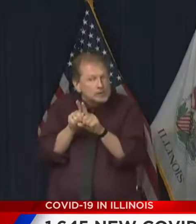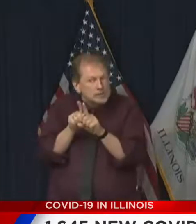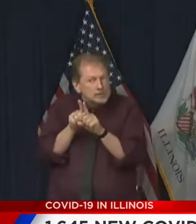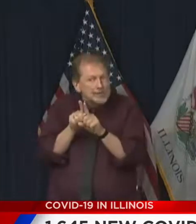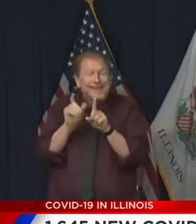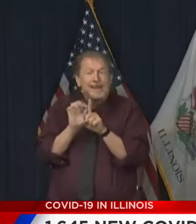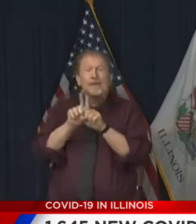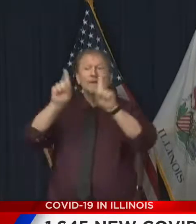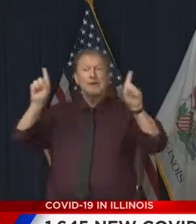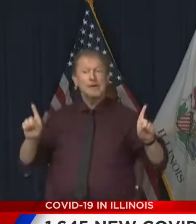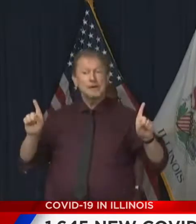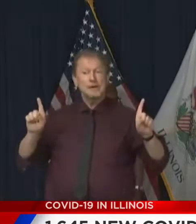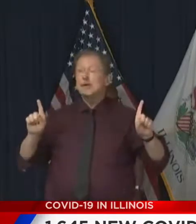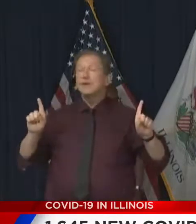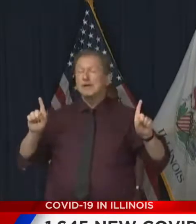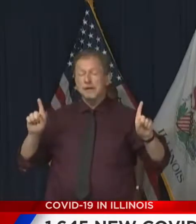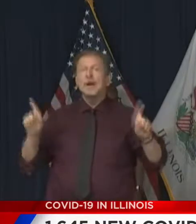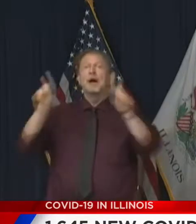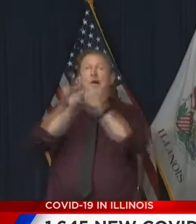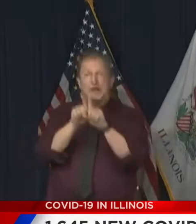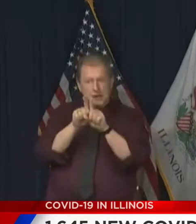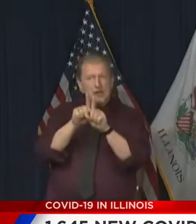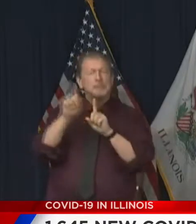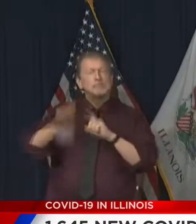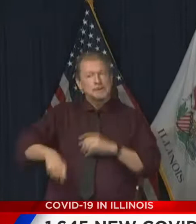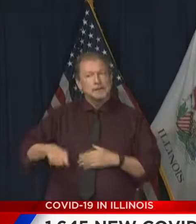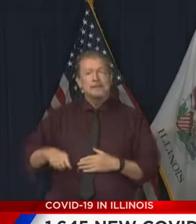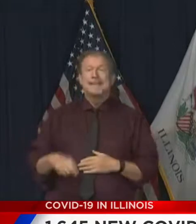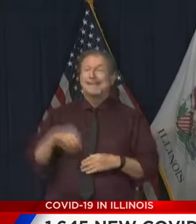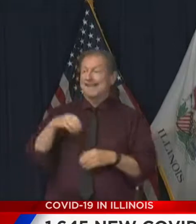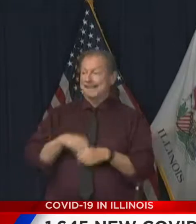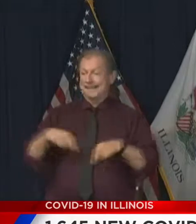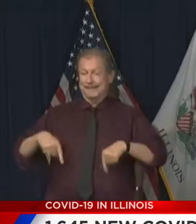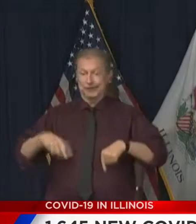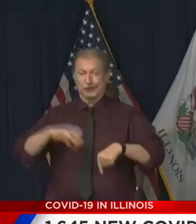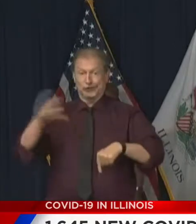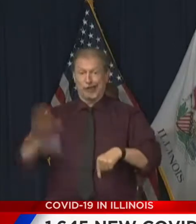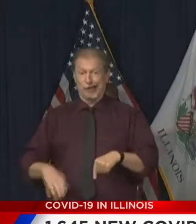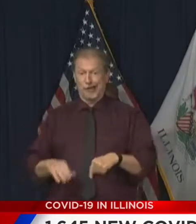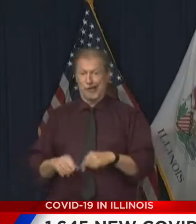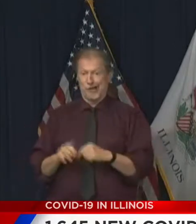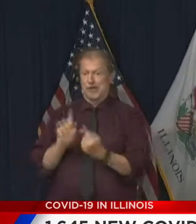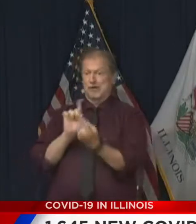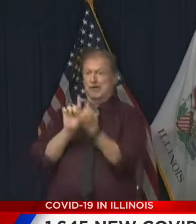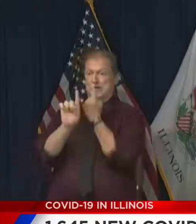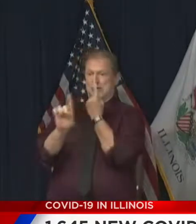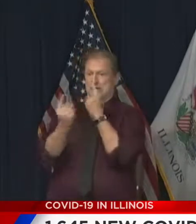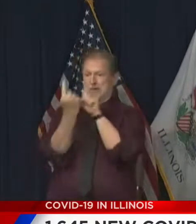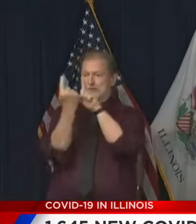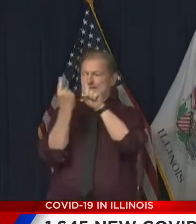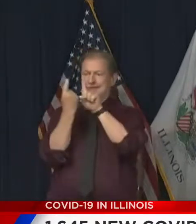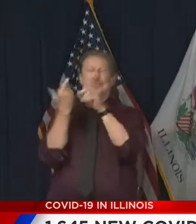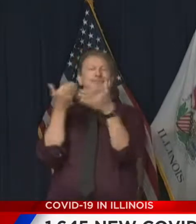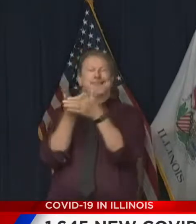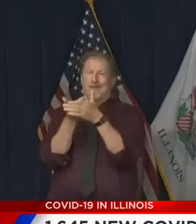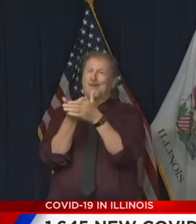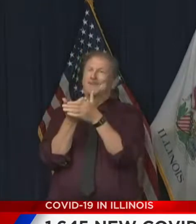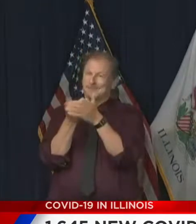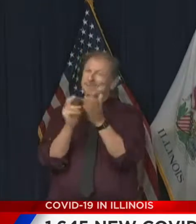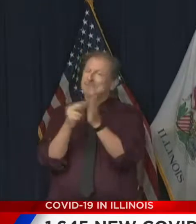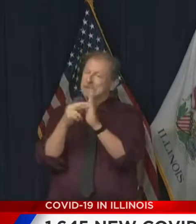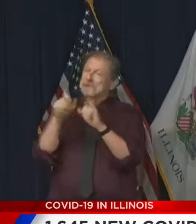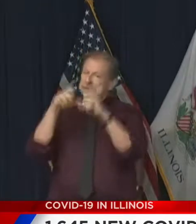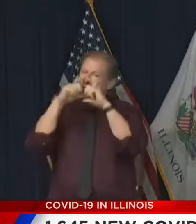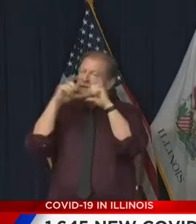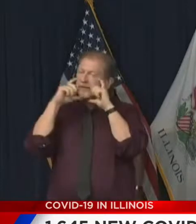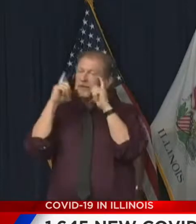on a typical busy street in the city of Chicago, you can't maintain social distance without a mask. You just can't. People walking by each other,